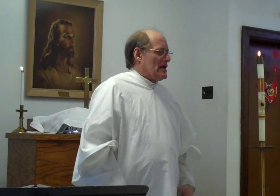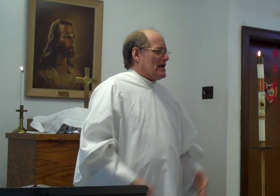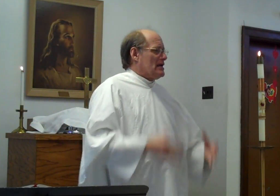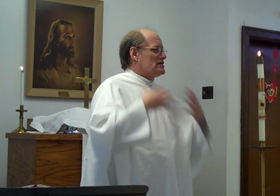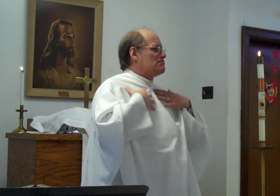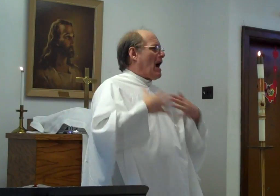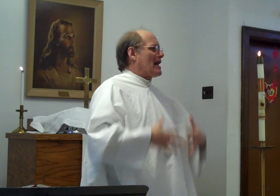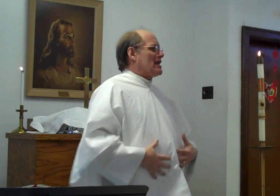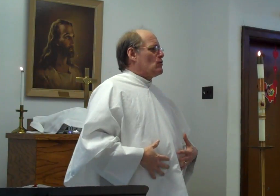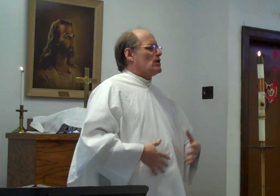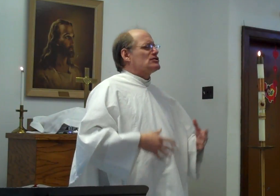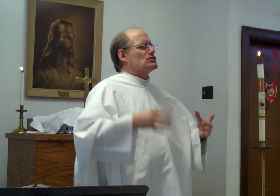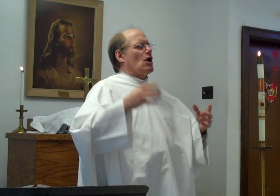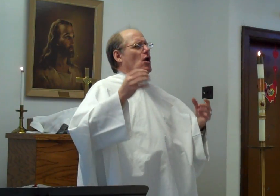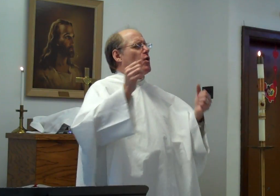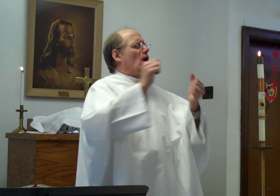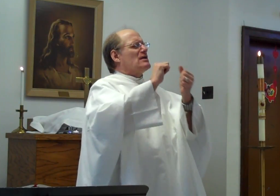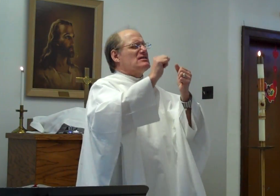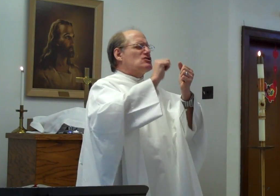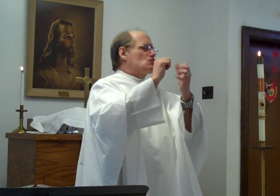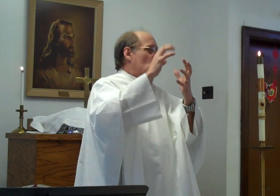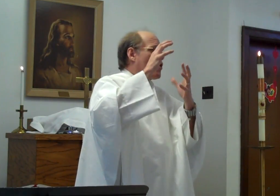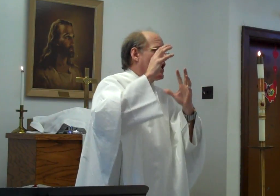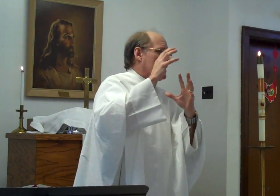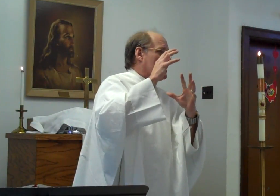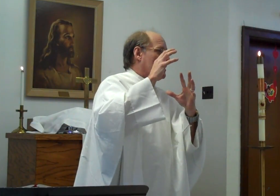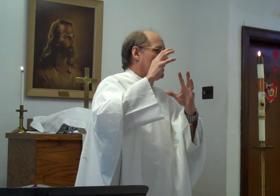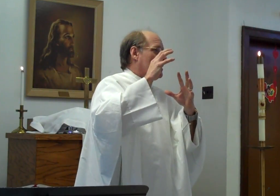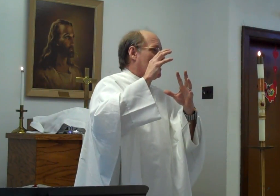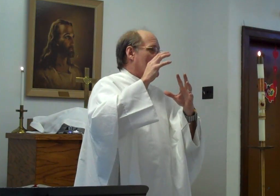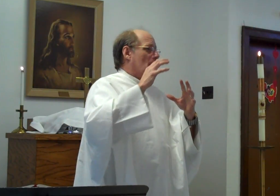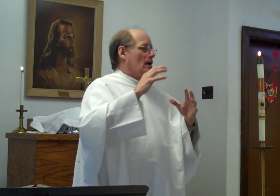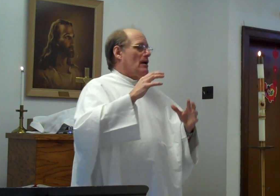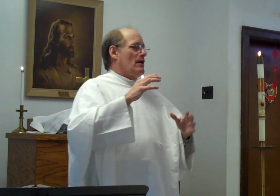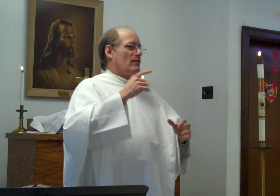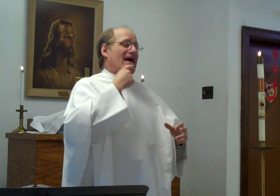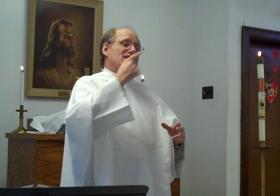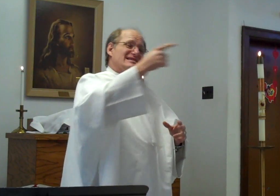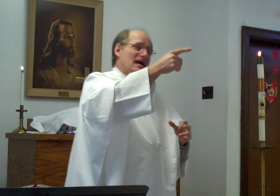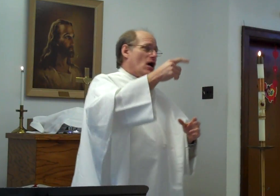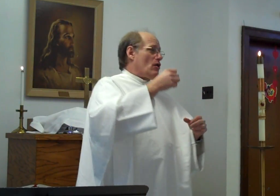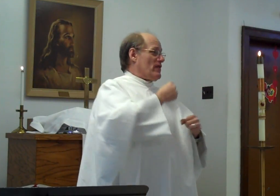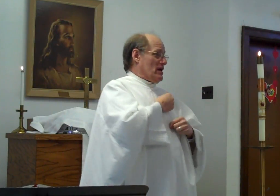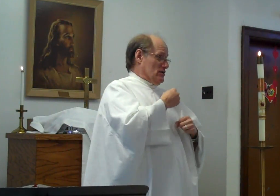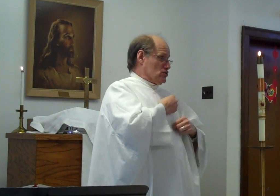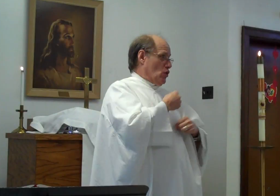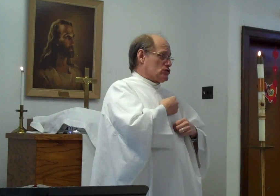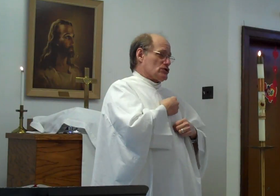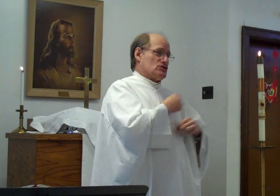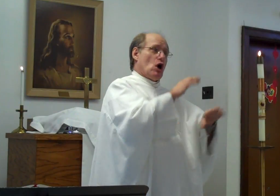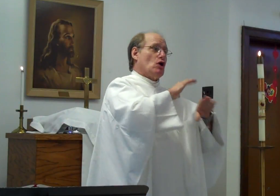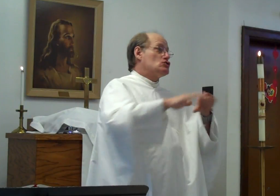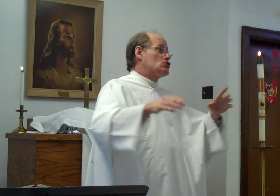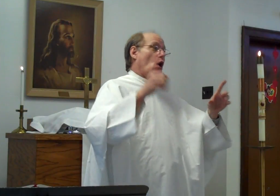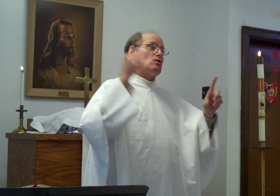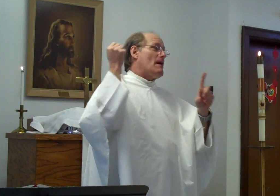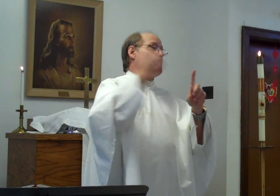His body. Was so. Destroyed. That. To tell the. Soldiers. Don't.